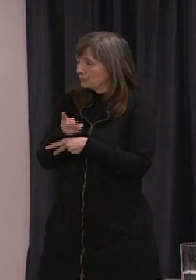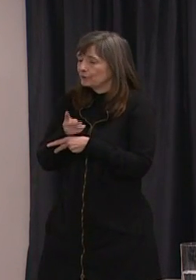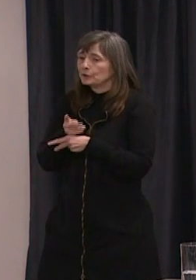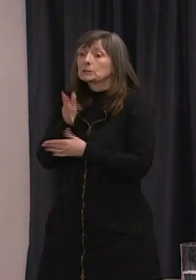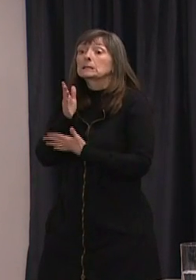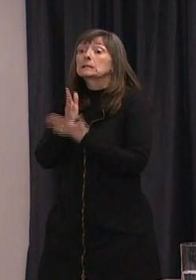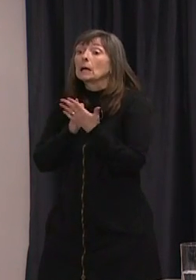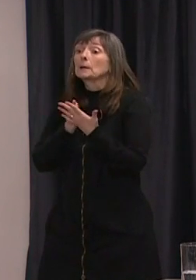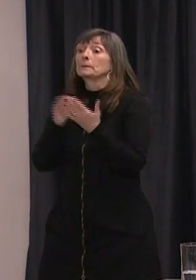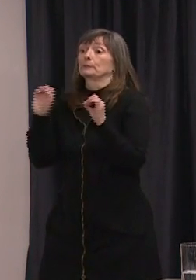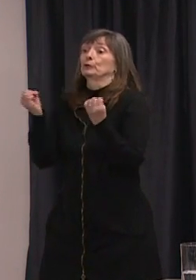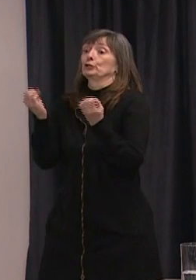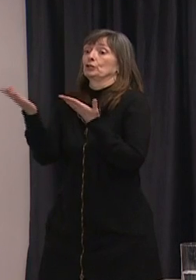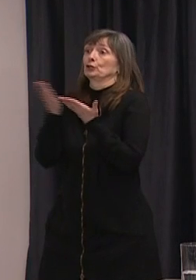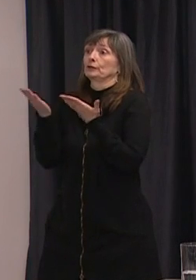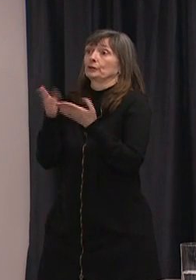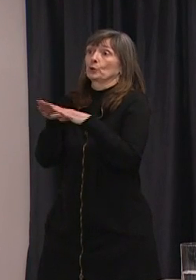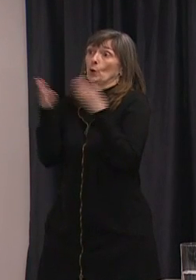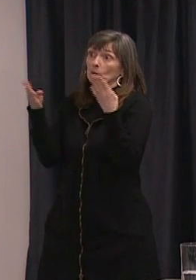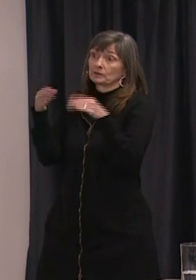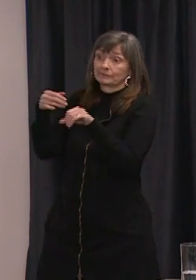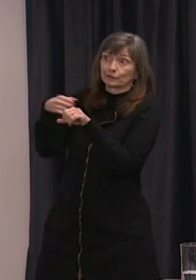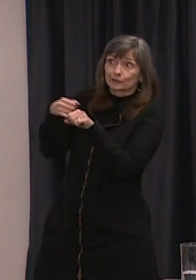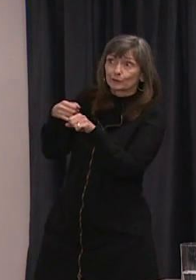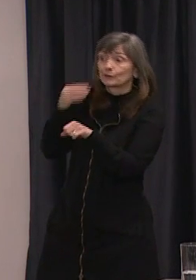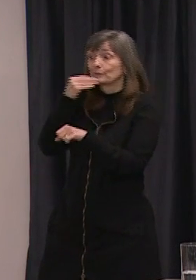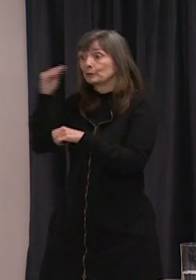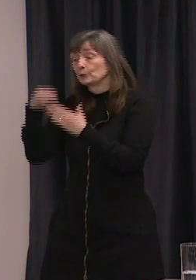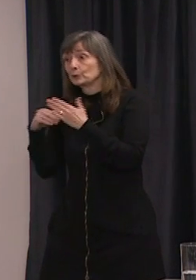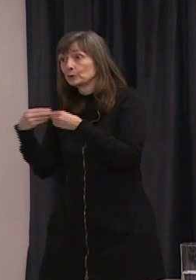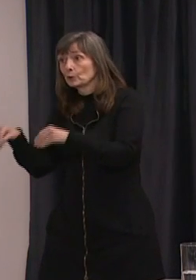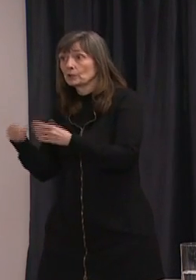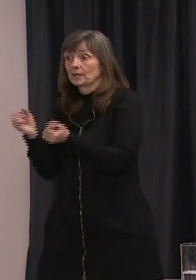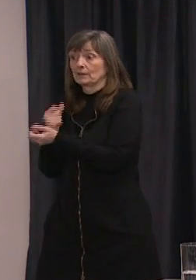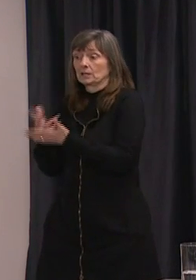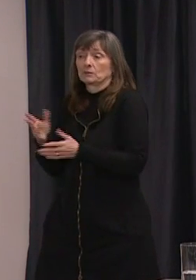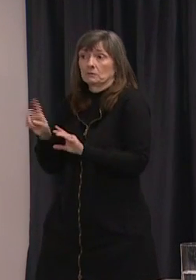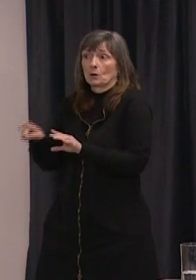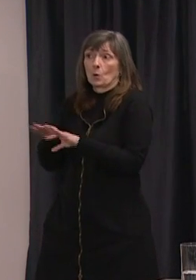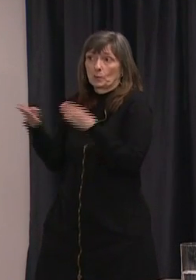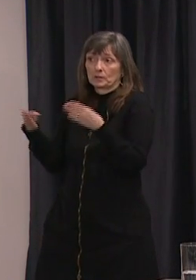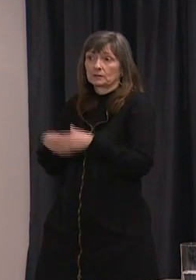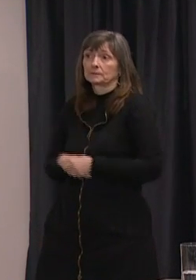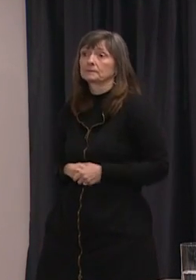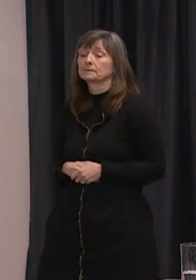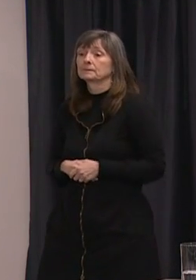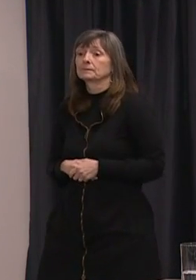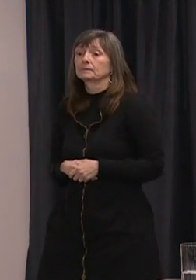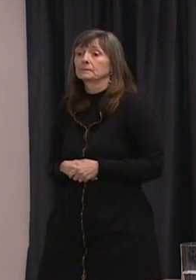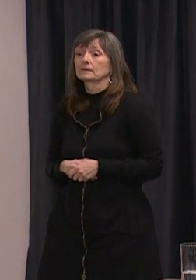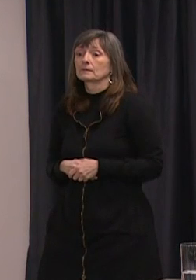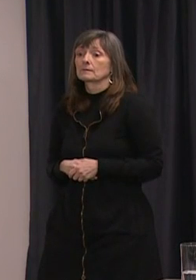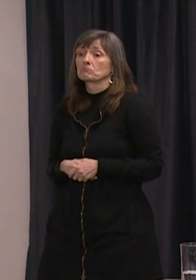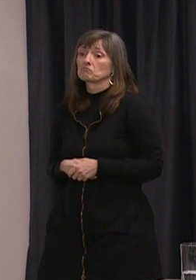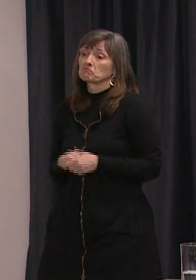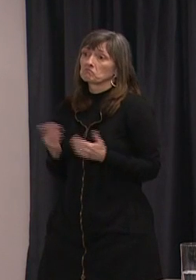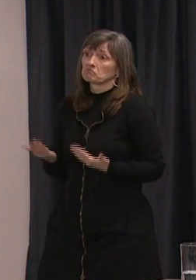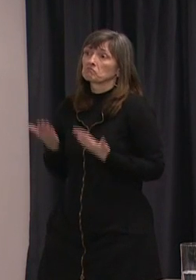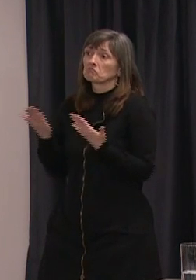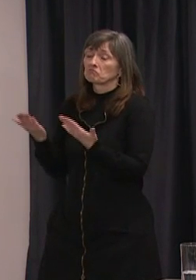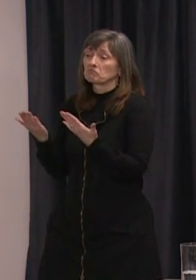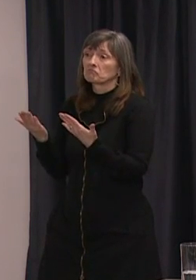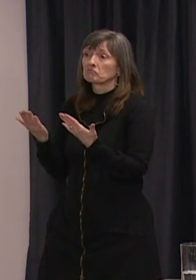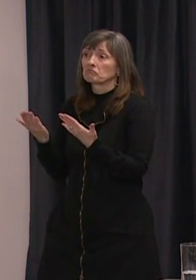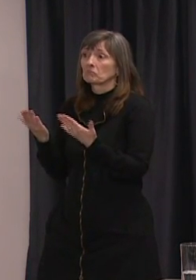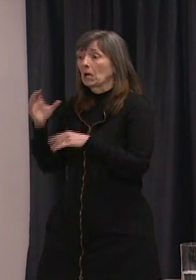services need to stay open so drug stores and grocery stores and that sort of thing so uh we would recommend that employers certainly try to